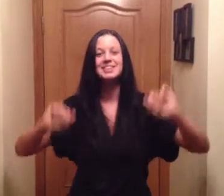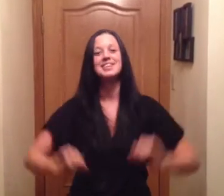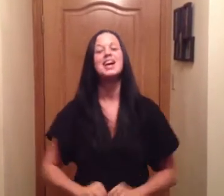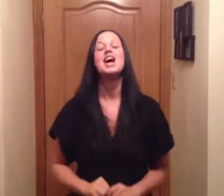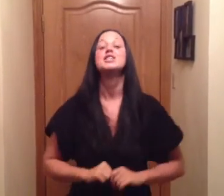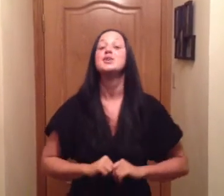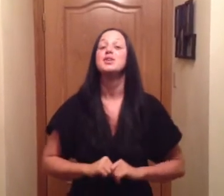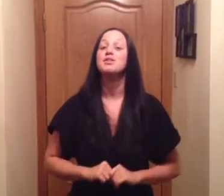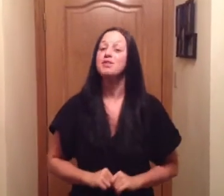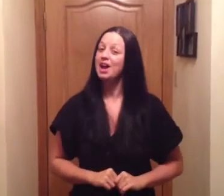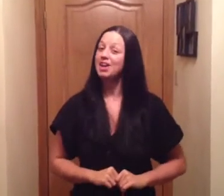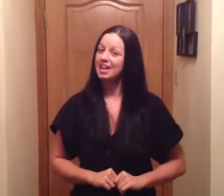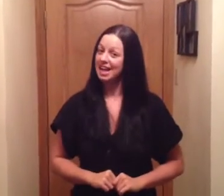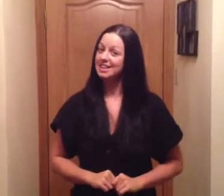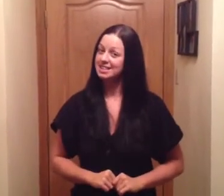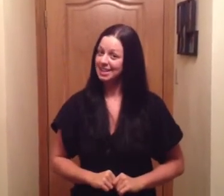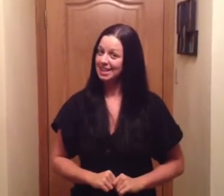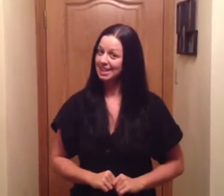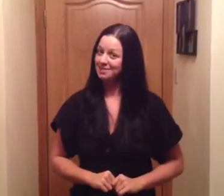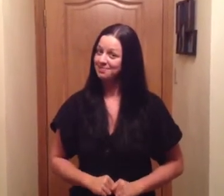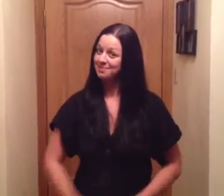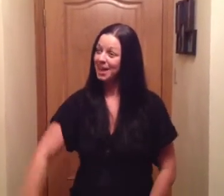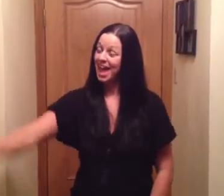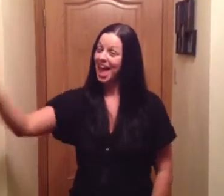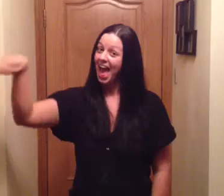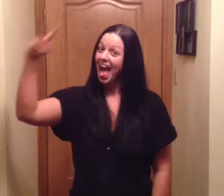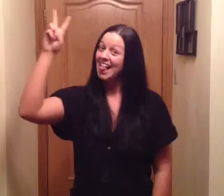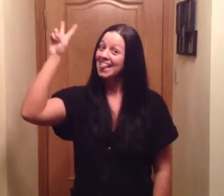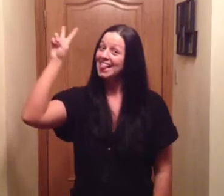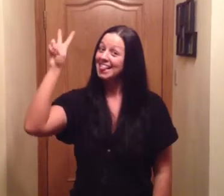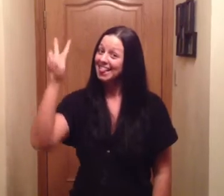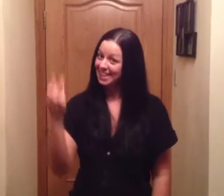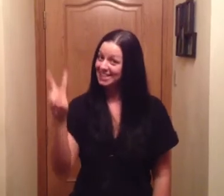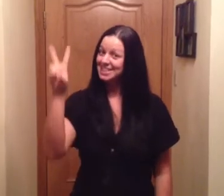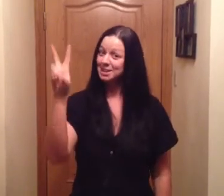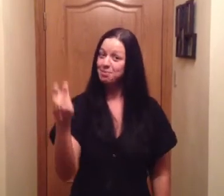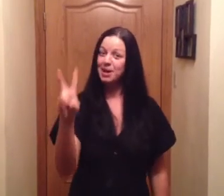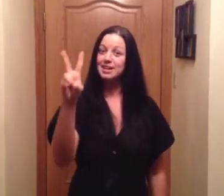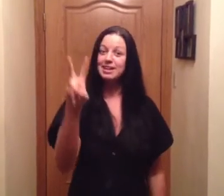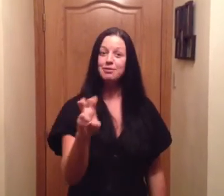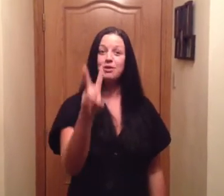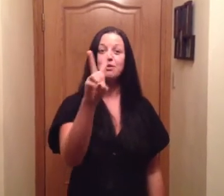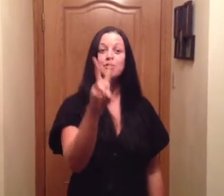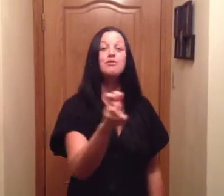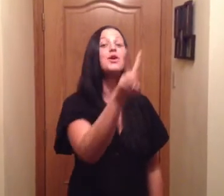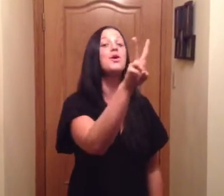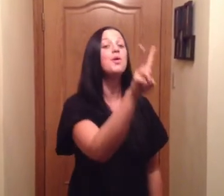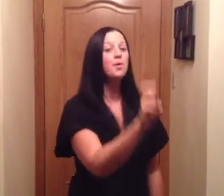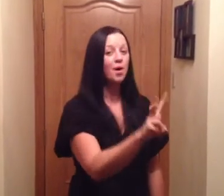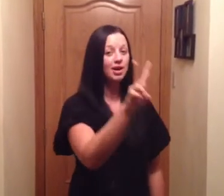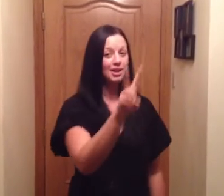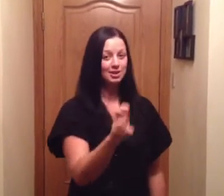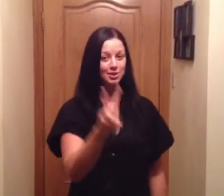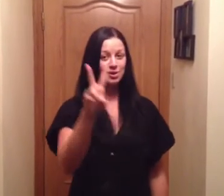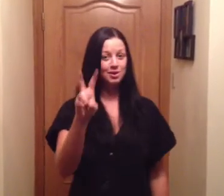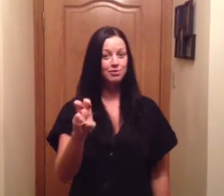So the very next day, Little Bonnie Foo Foo walking through the